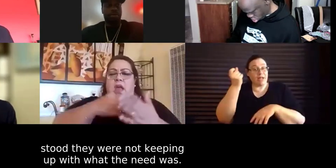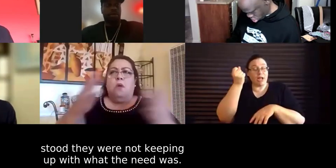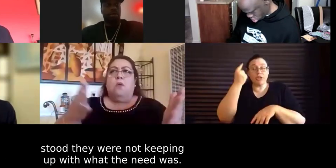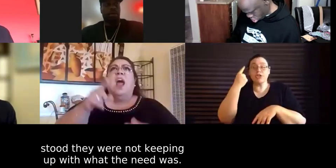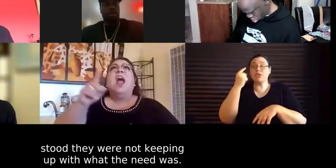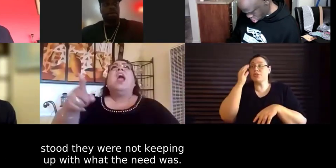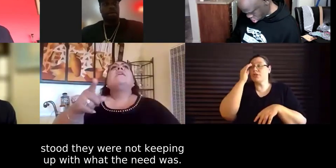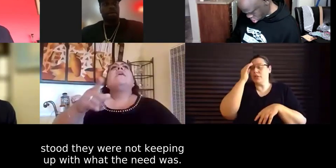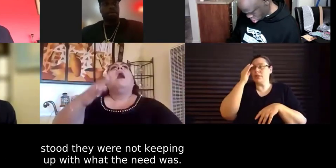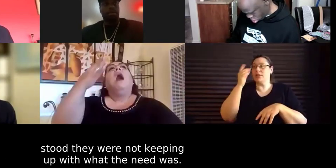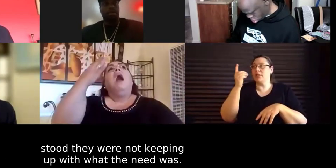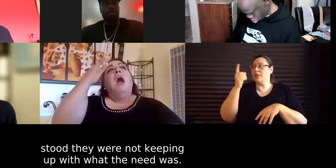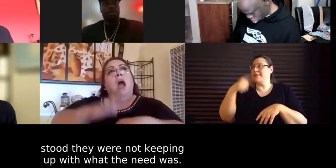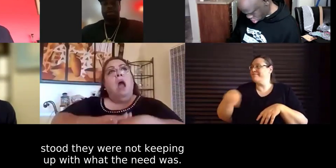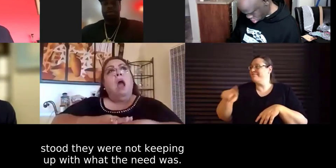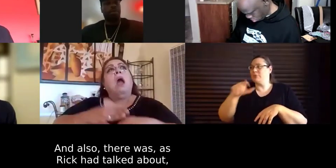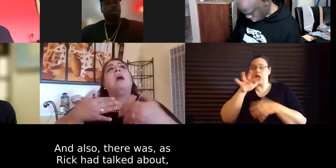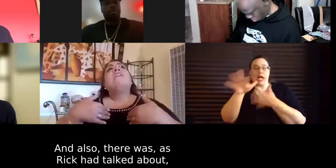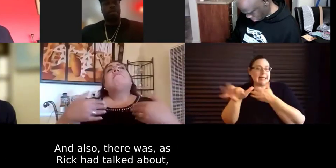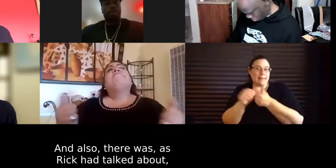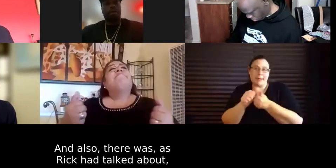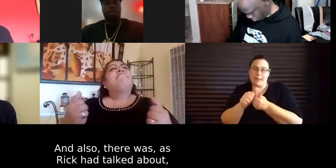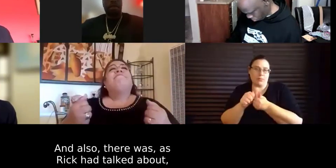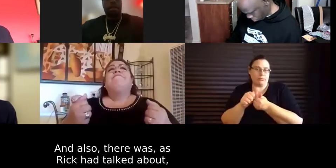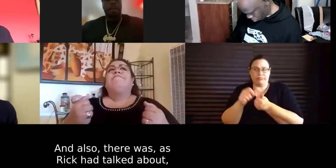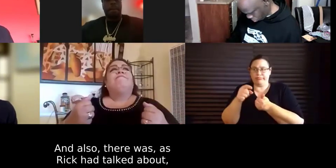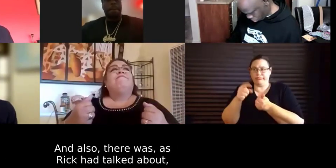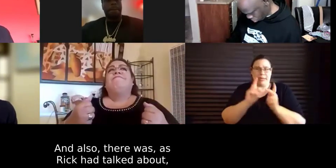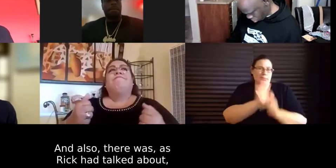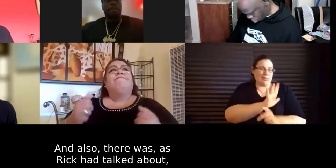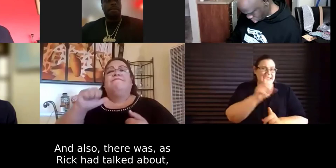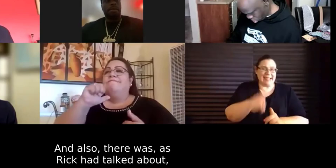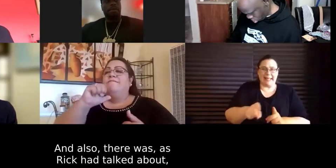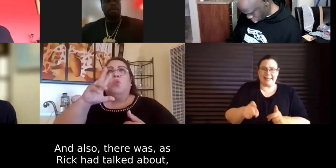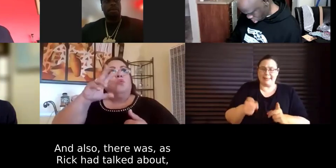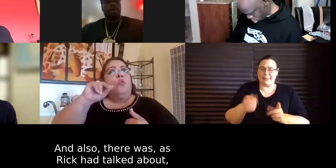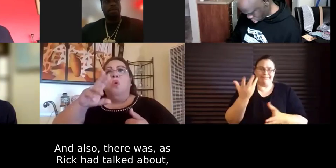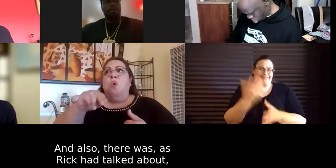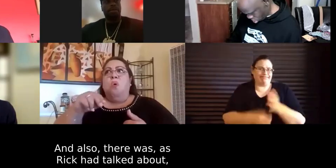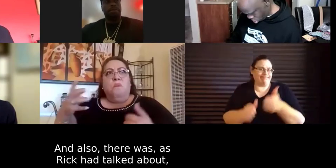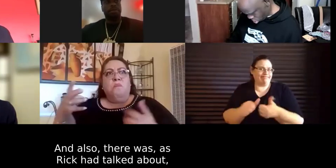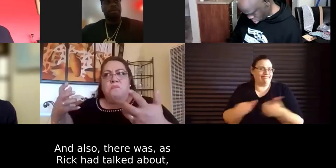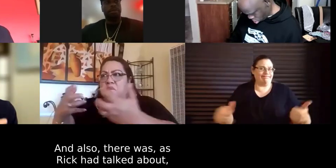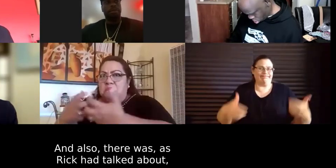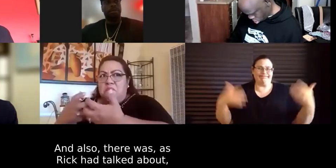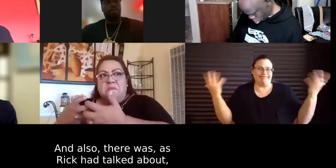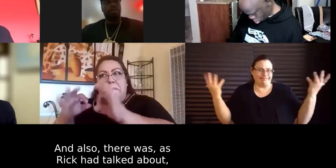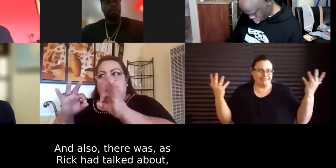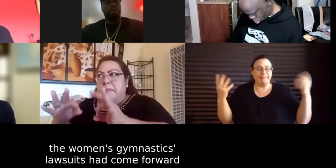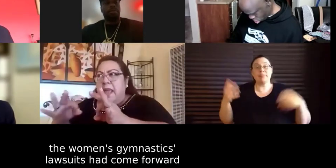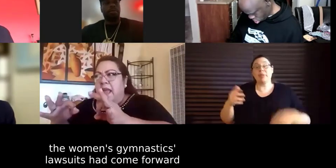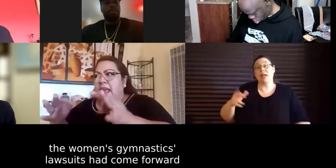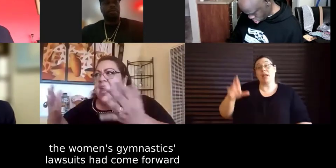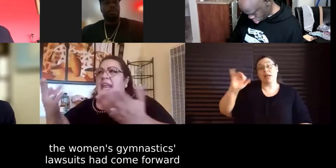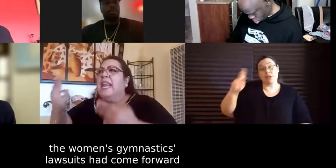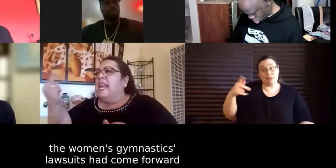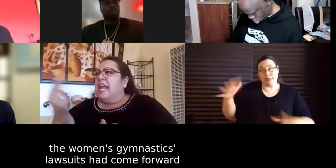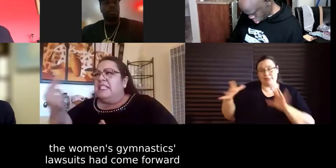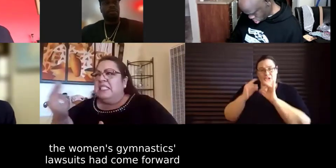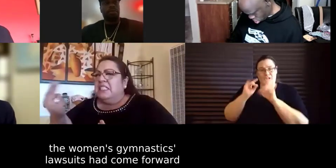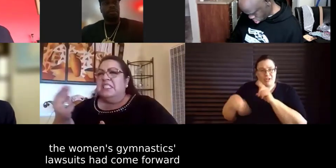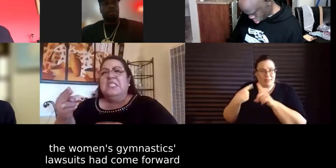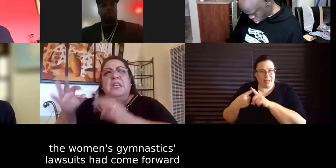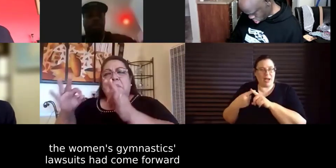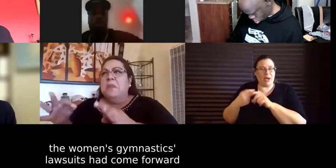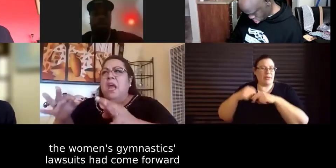not keeping up with what the need was and and also there was um as rick had talked about the women's gymnastics